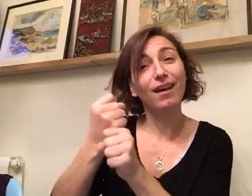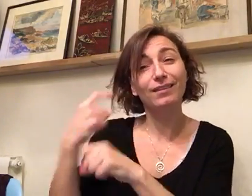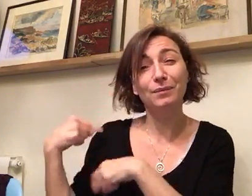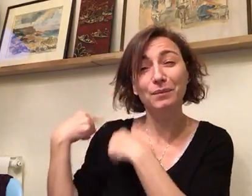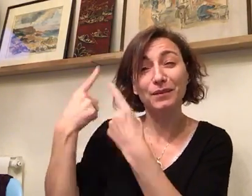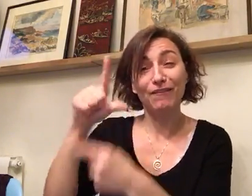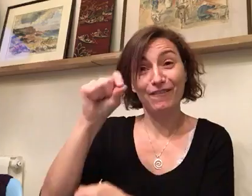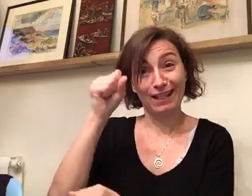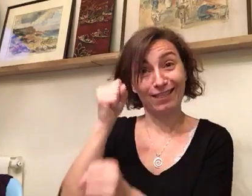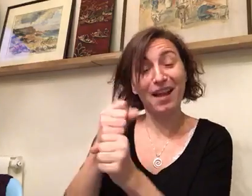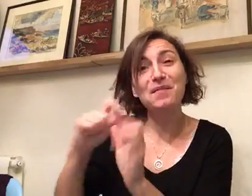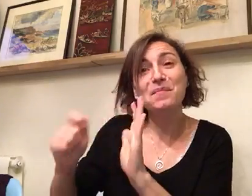Perfect.